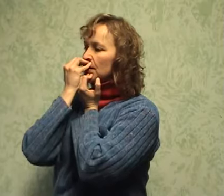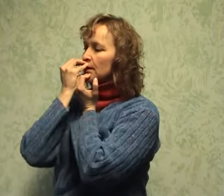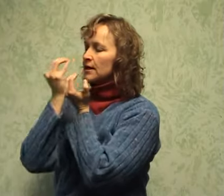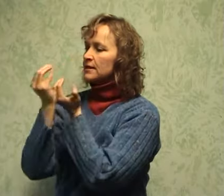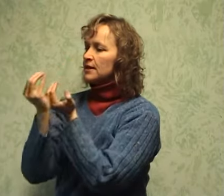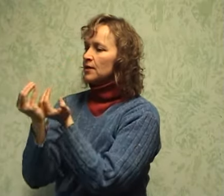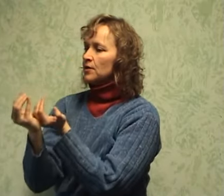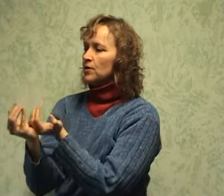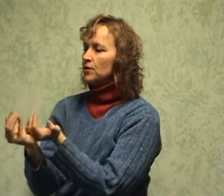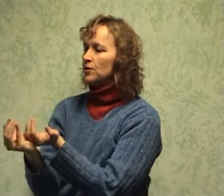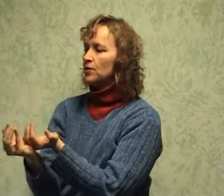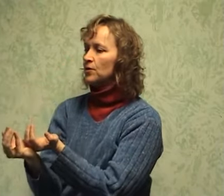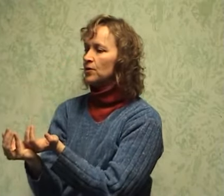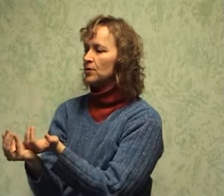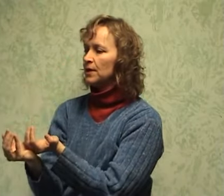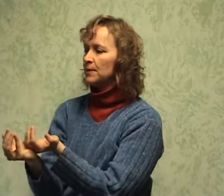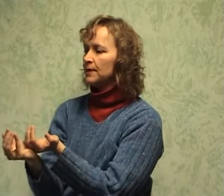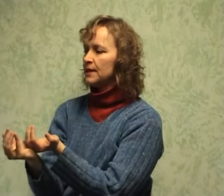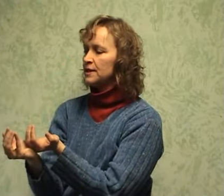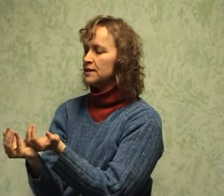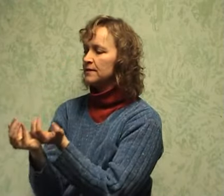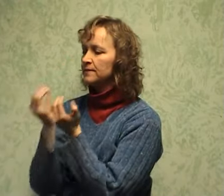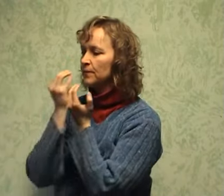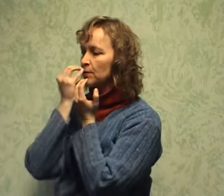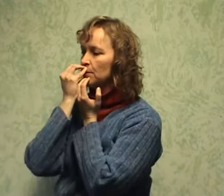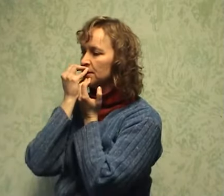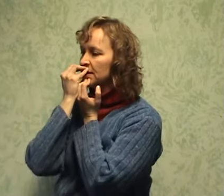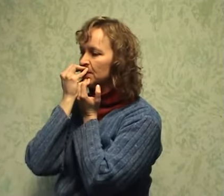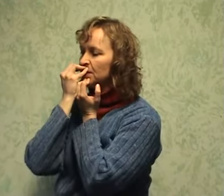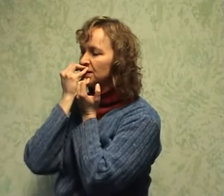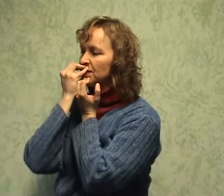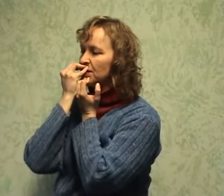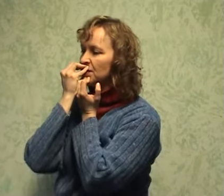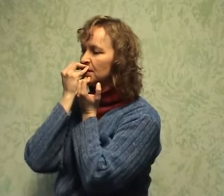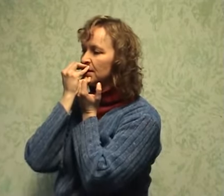Exhale, while you release. One more time, pressing firmly.